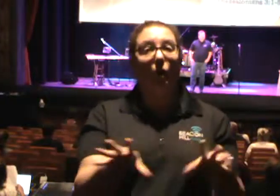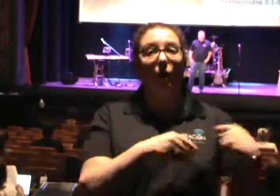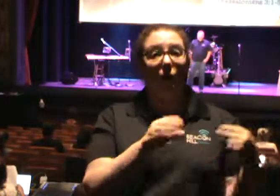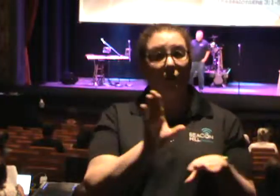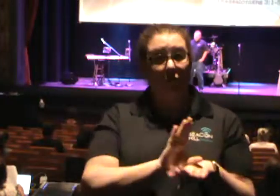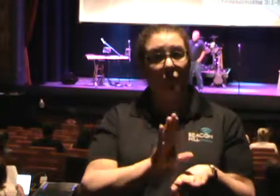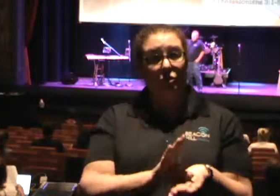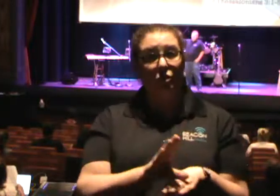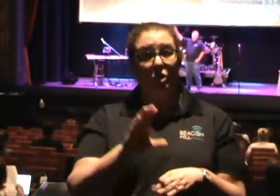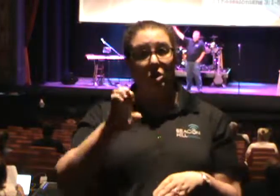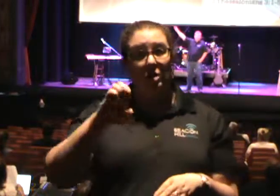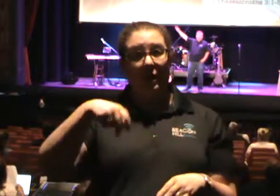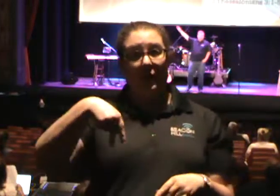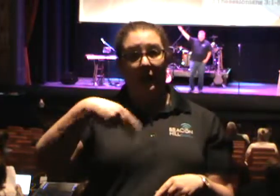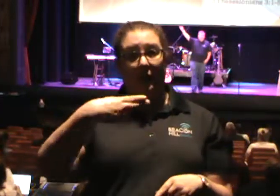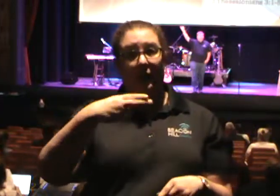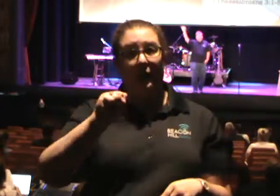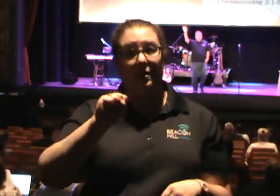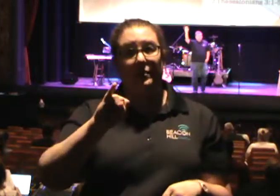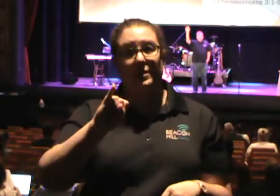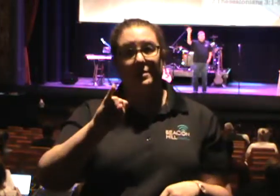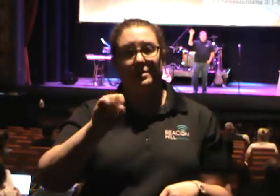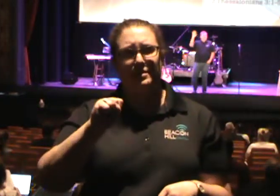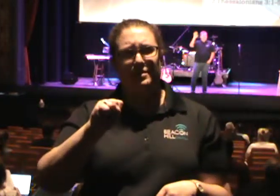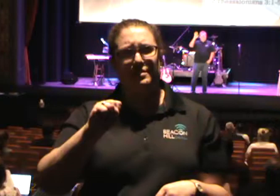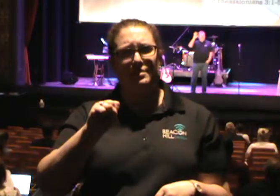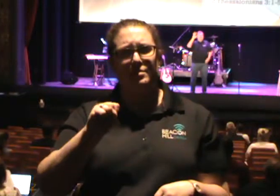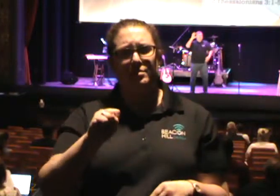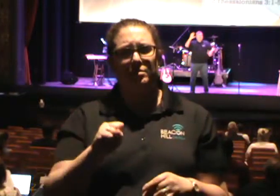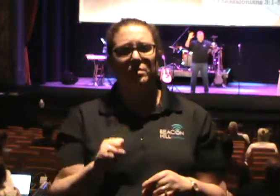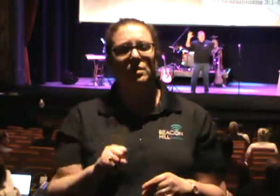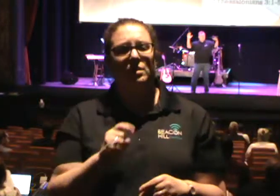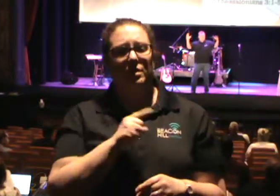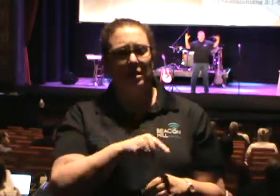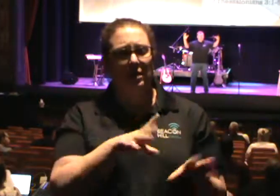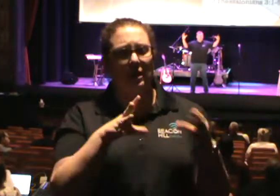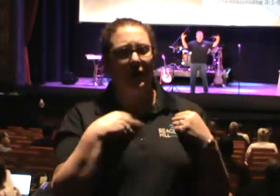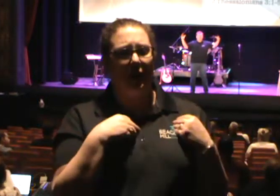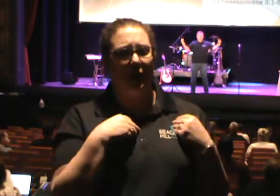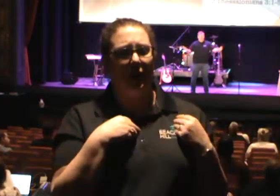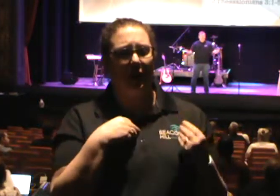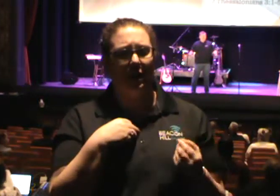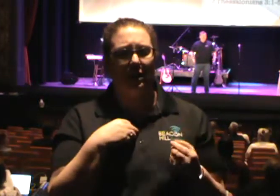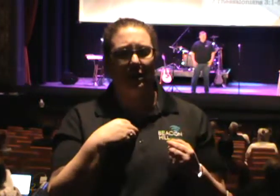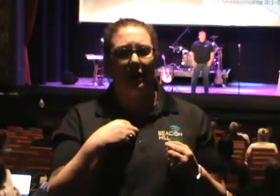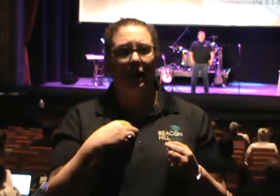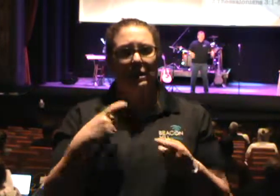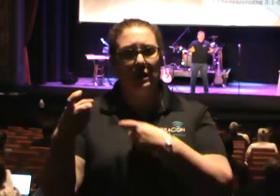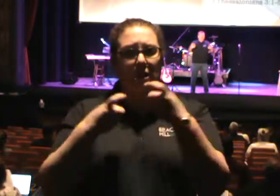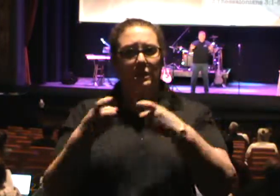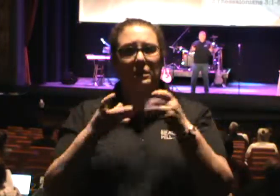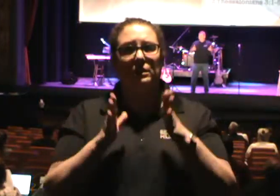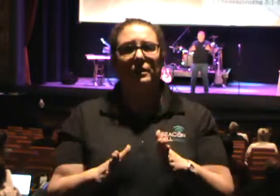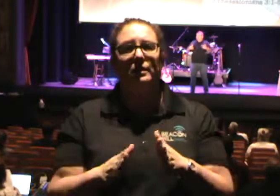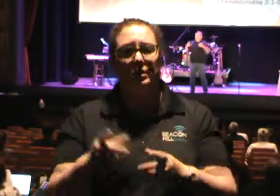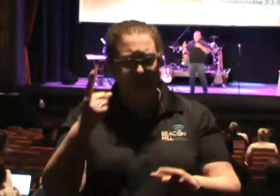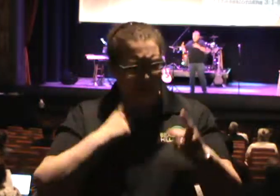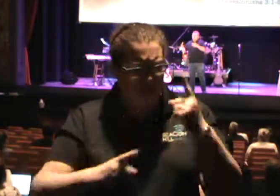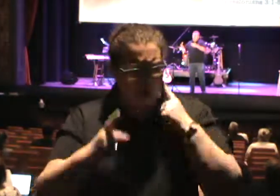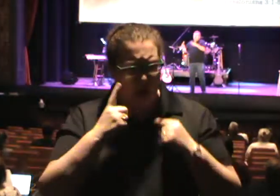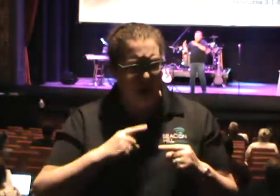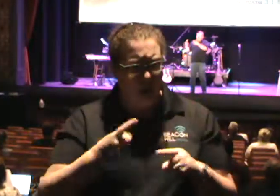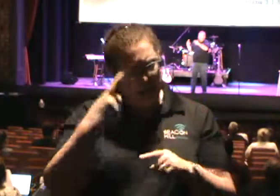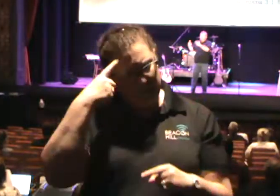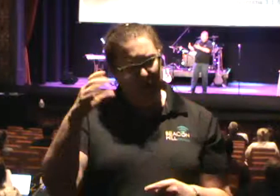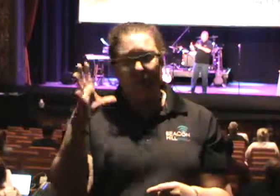in Ephesus, when he left the church in Ephesus, he had the elders that were crying. They were going to miss him because they